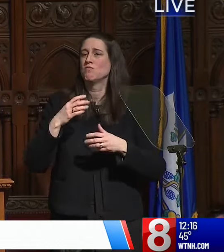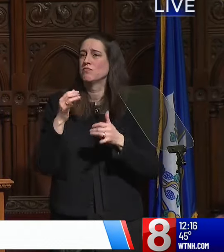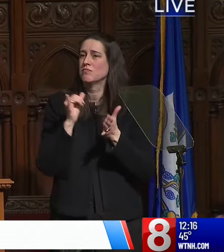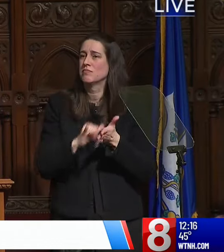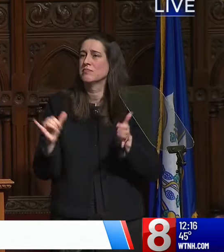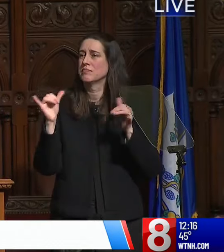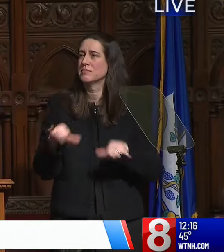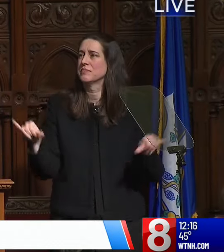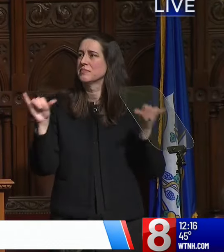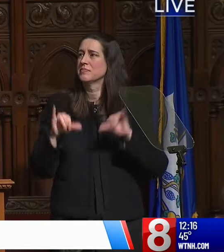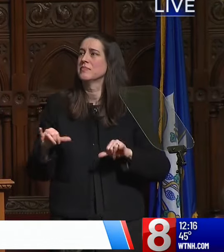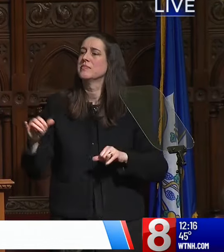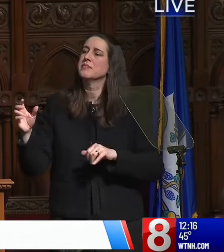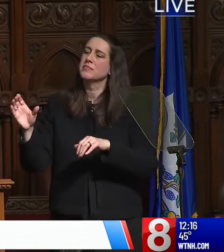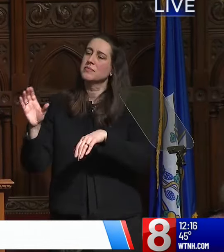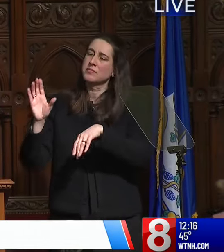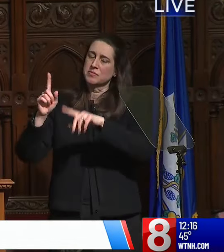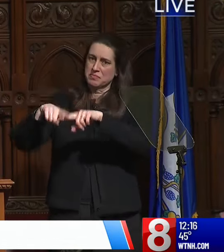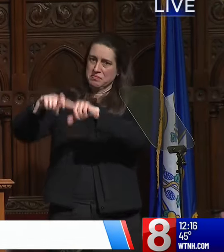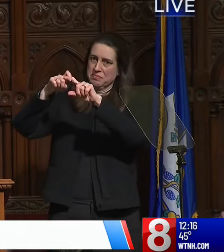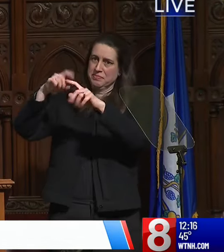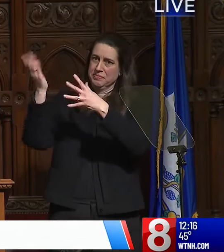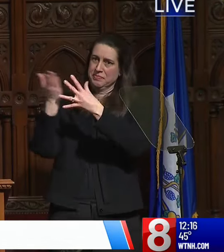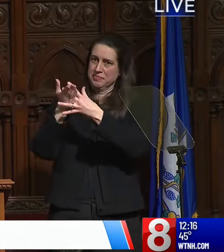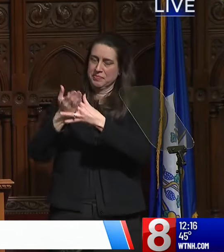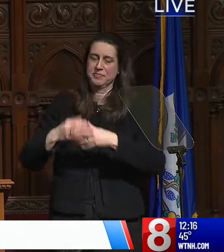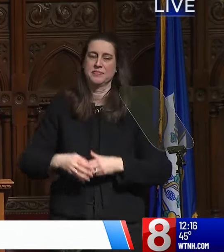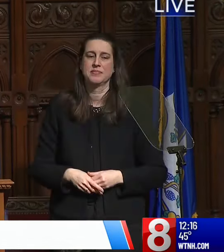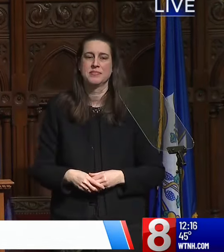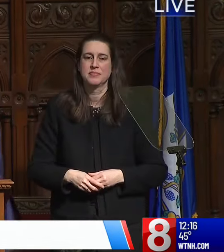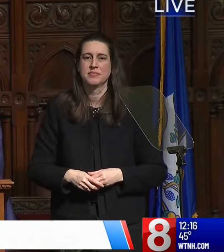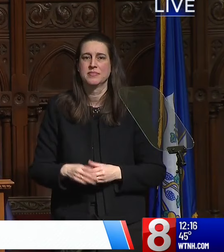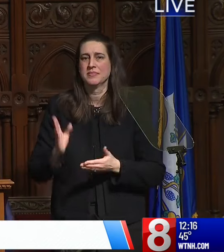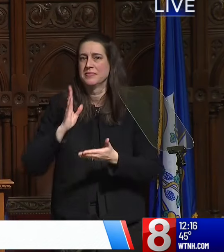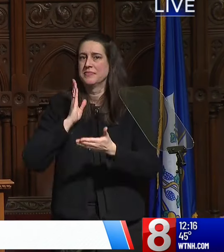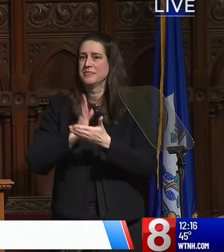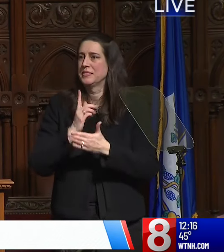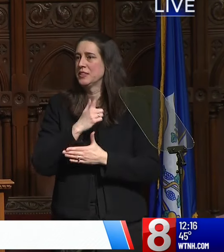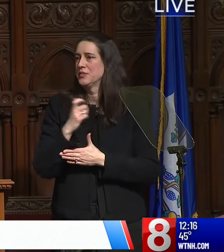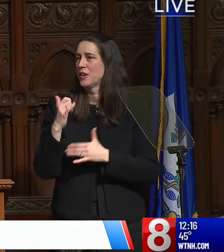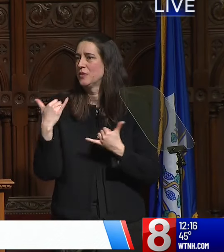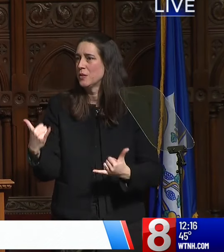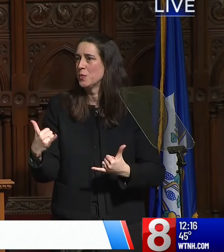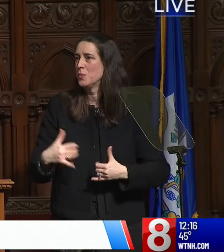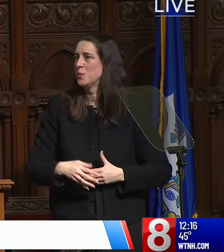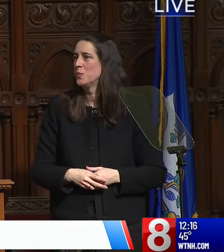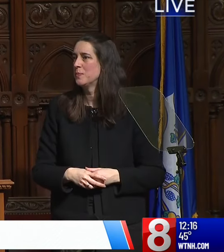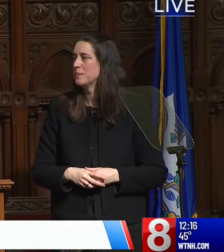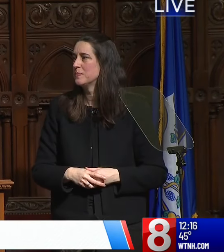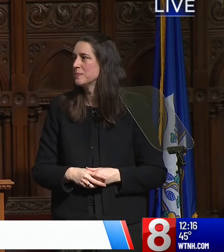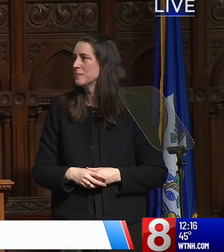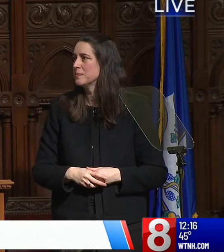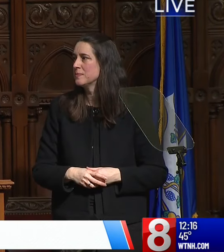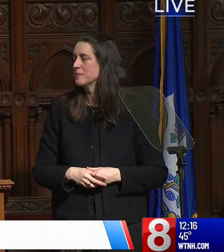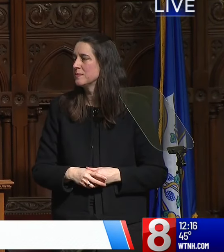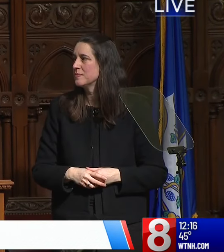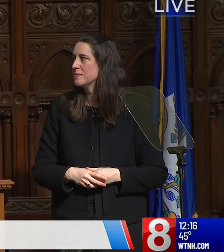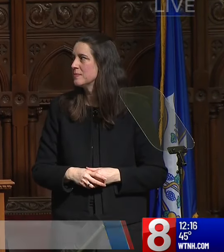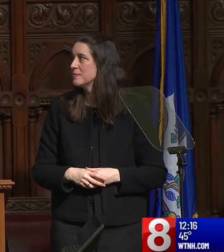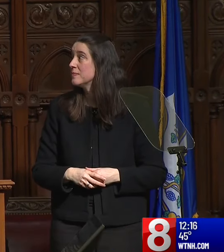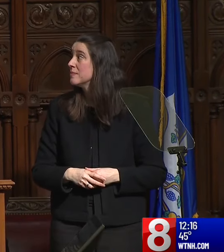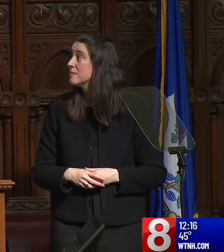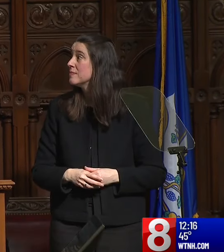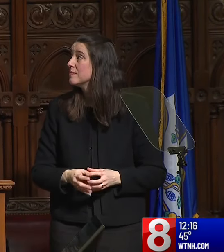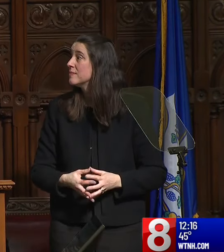all right, you see the governor there, they're calling order in the state capitol. As you heard some protesters, there